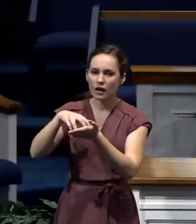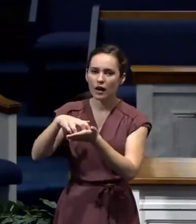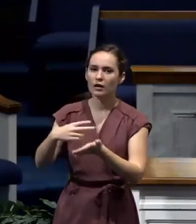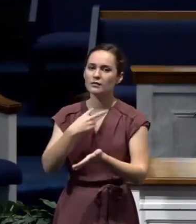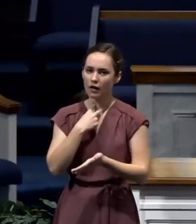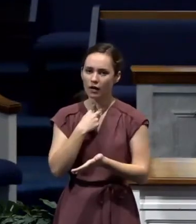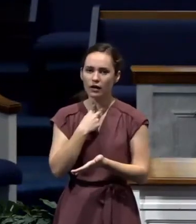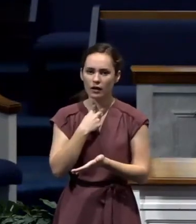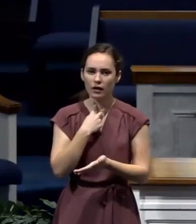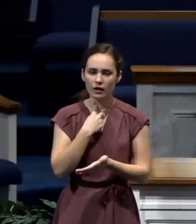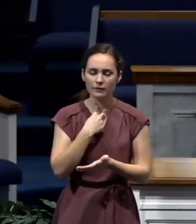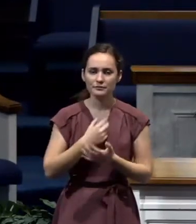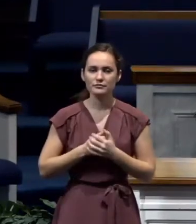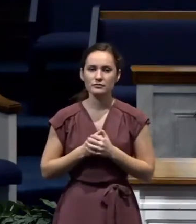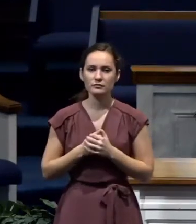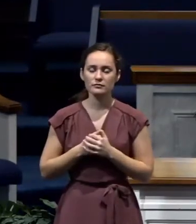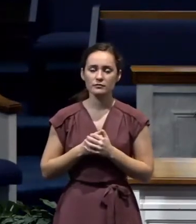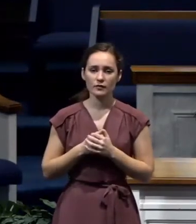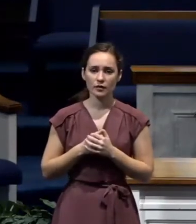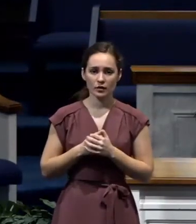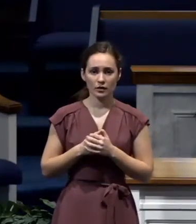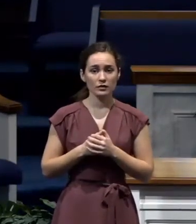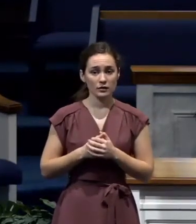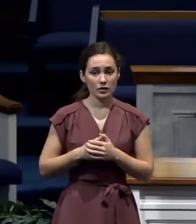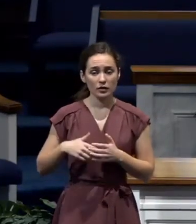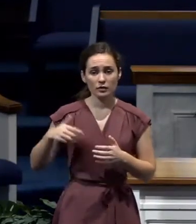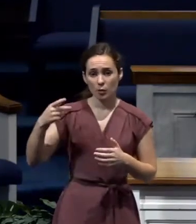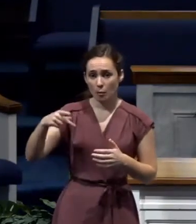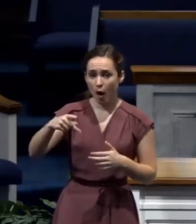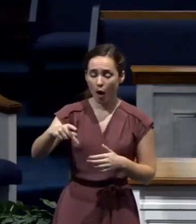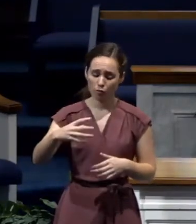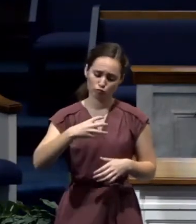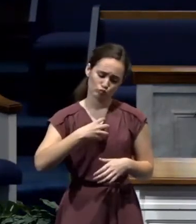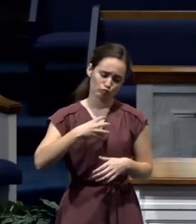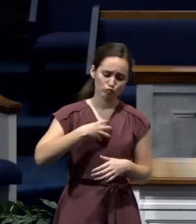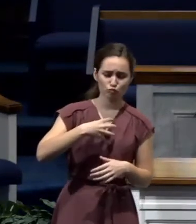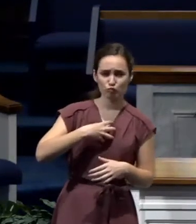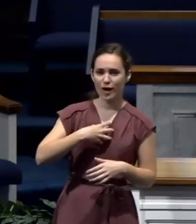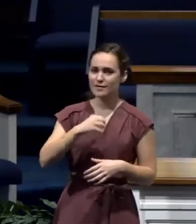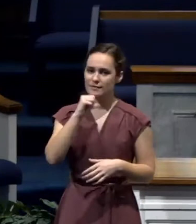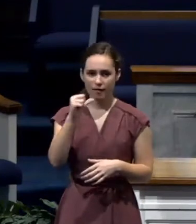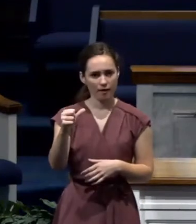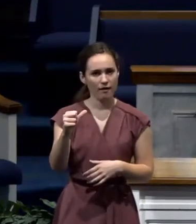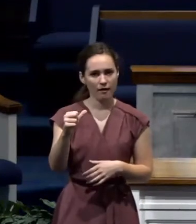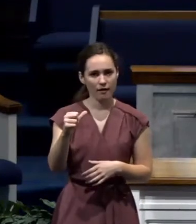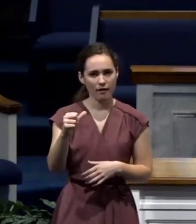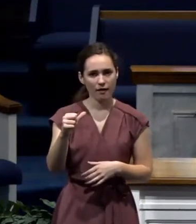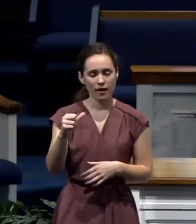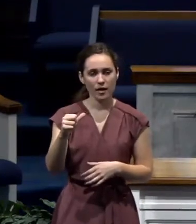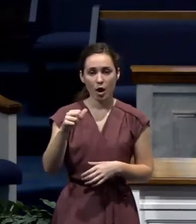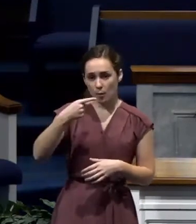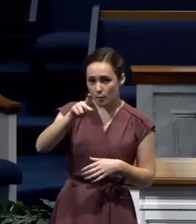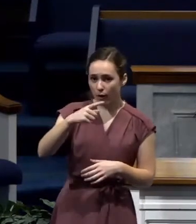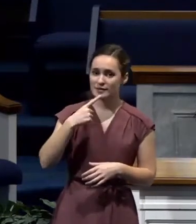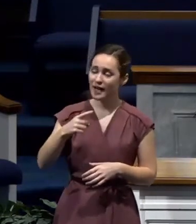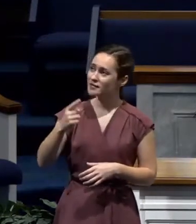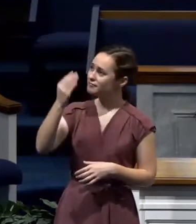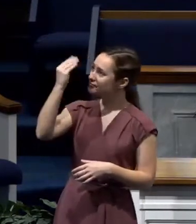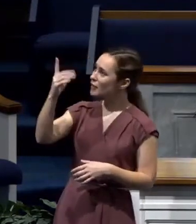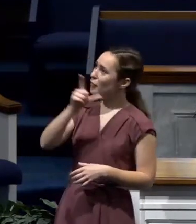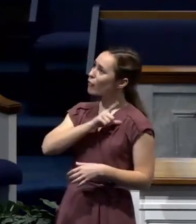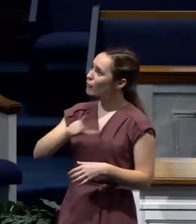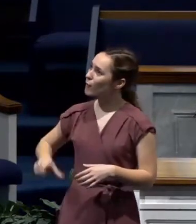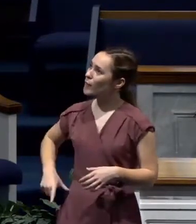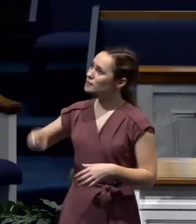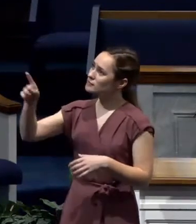bound. Paul didn't complain about his change. Instead, he consecrated them to the Lord and he used them to